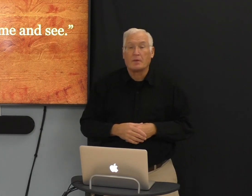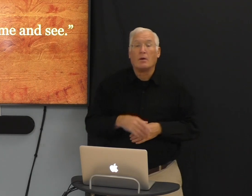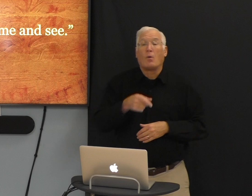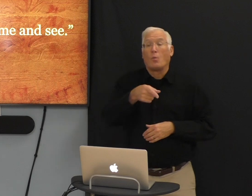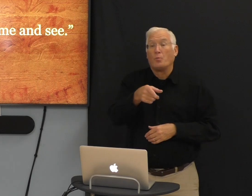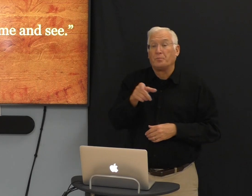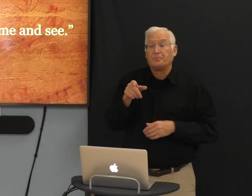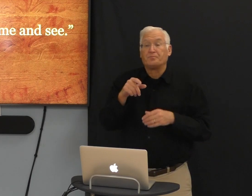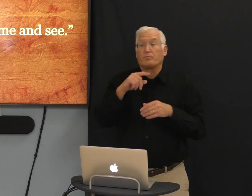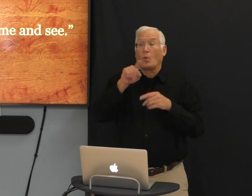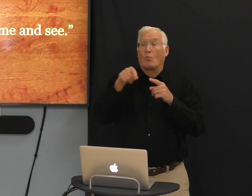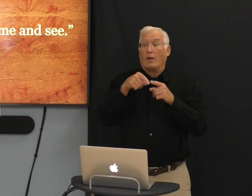said to him, come and see.